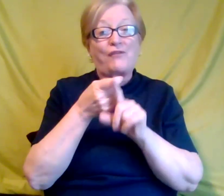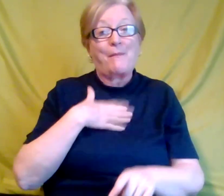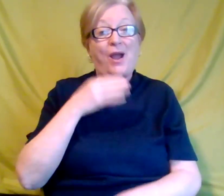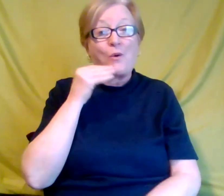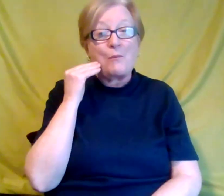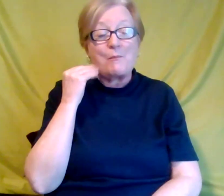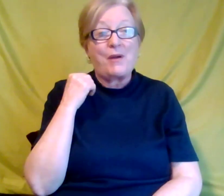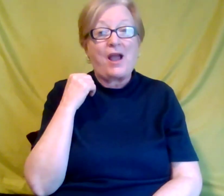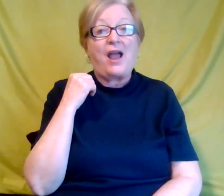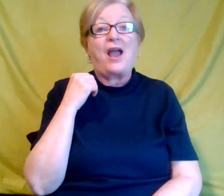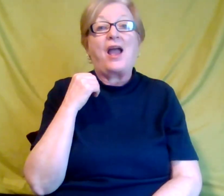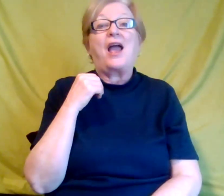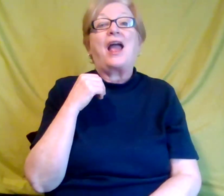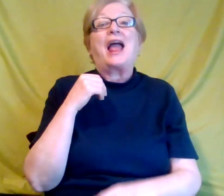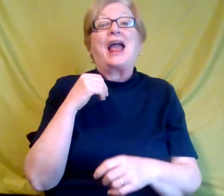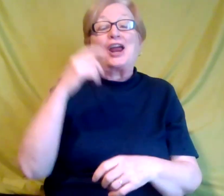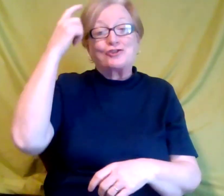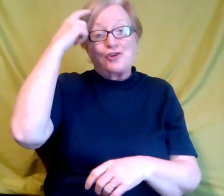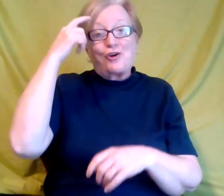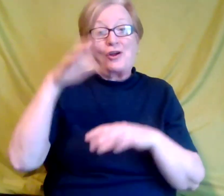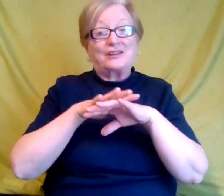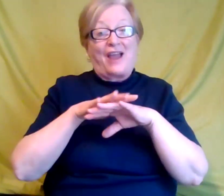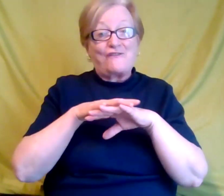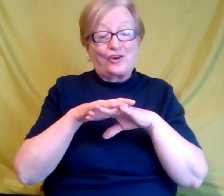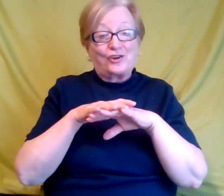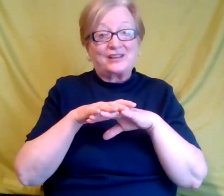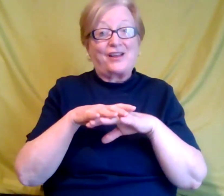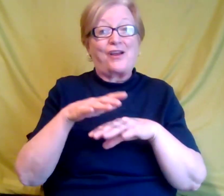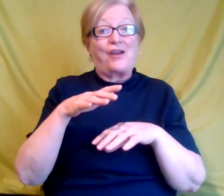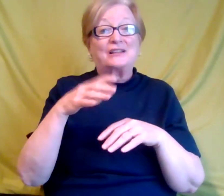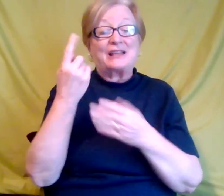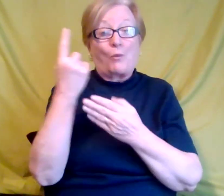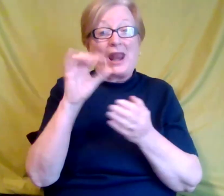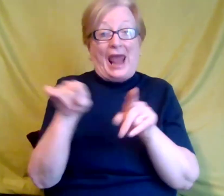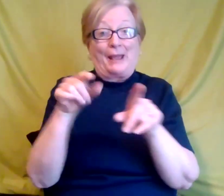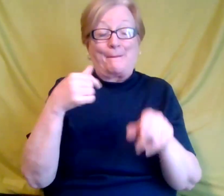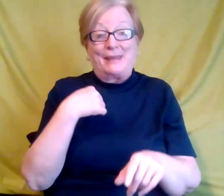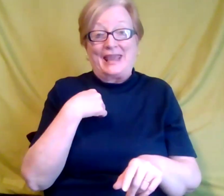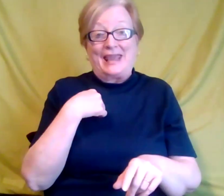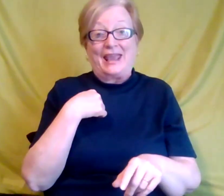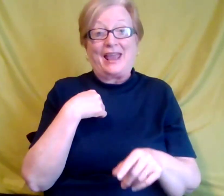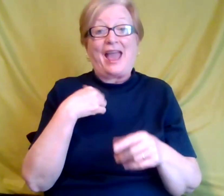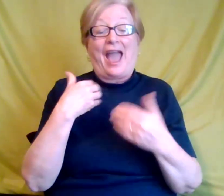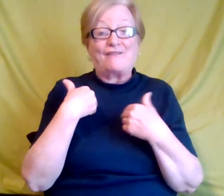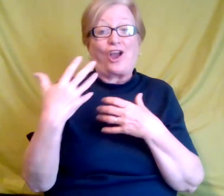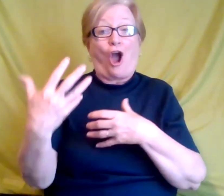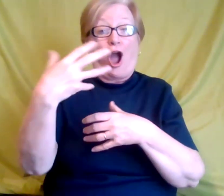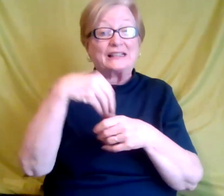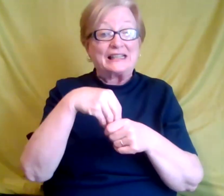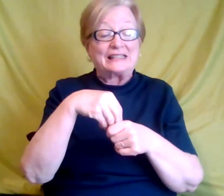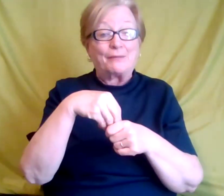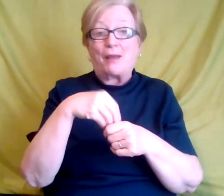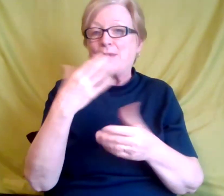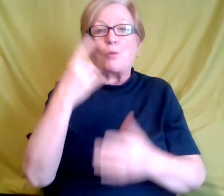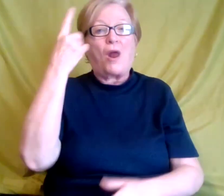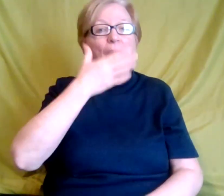neurodivergence, you know, someone like myself being, you know, autistic or having autism, it was probably one of the best